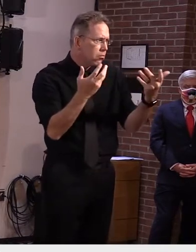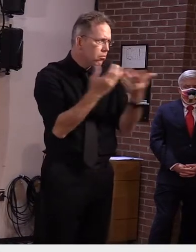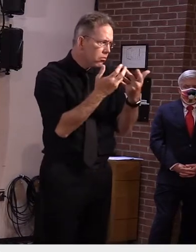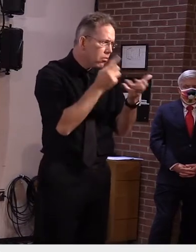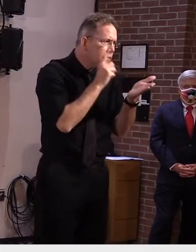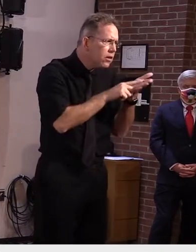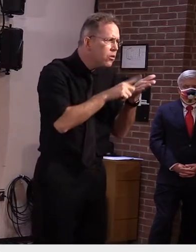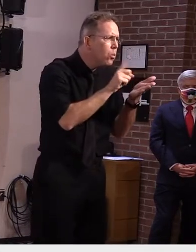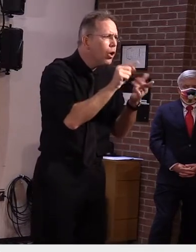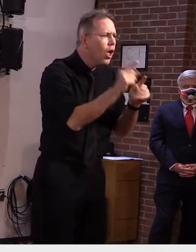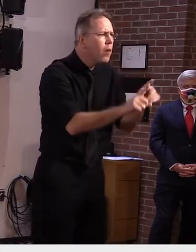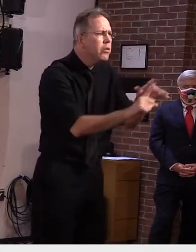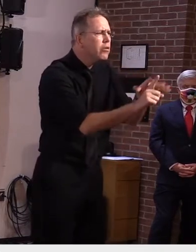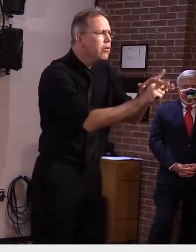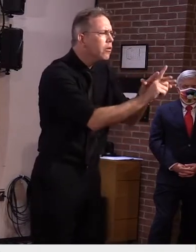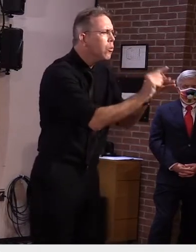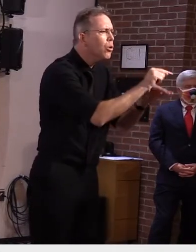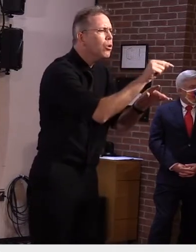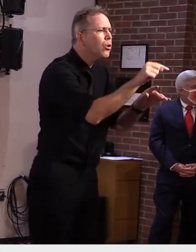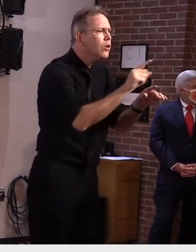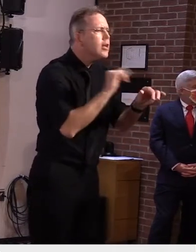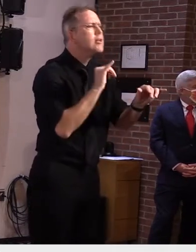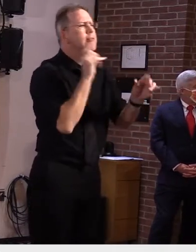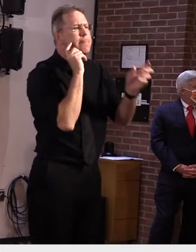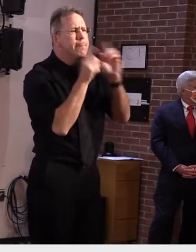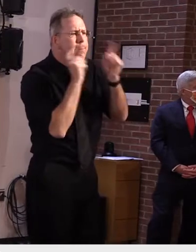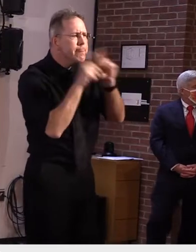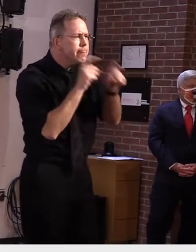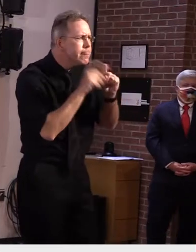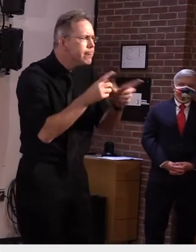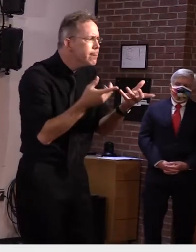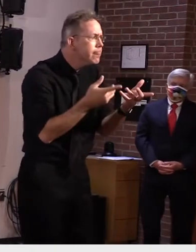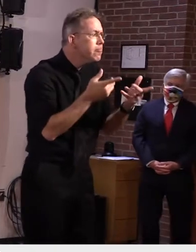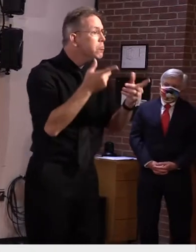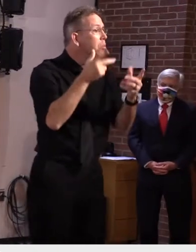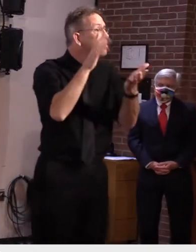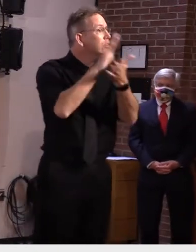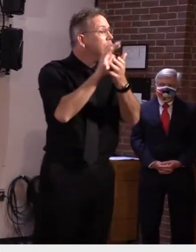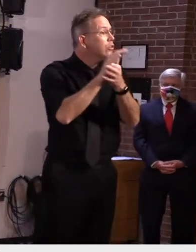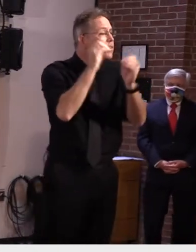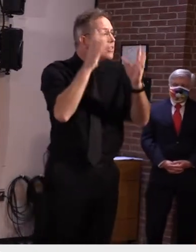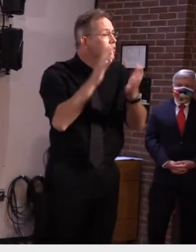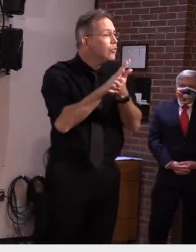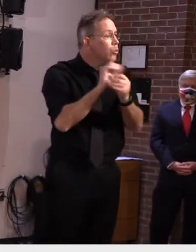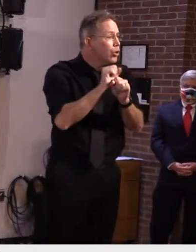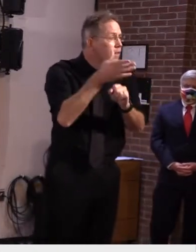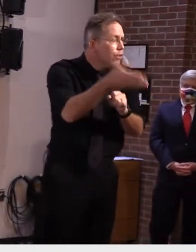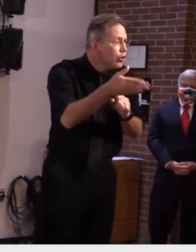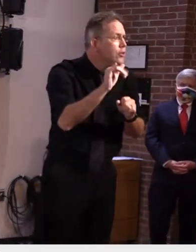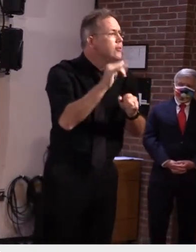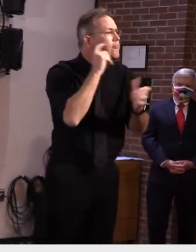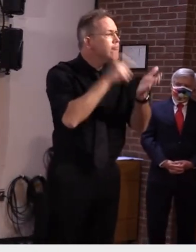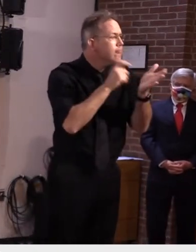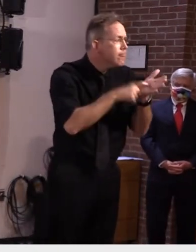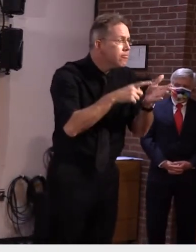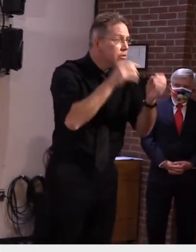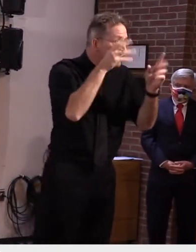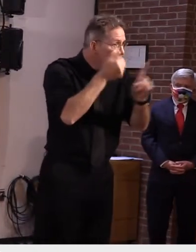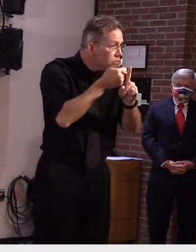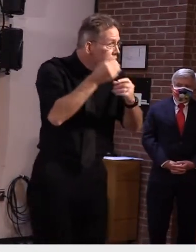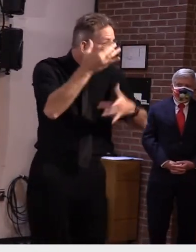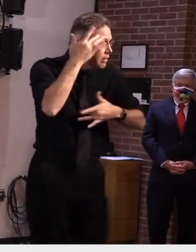it's a school-aged child or an adult who works in a school and whether they were in the school while they were infectious and then